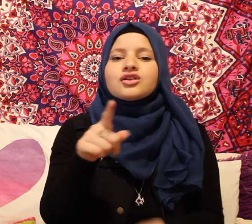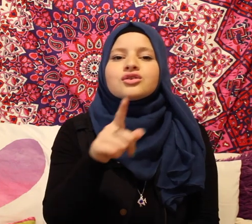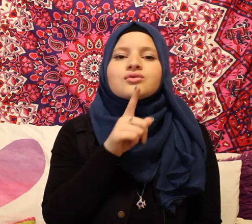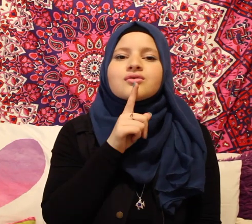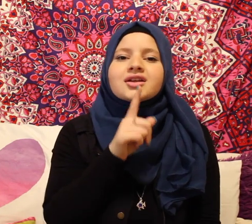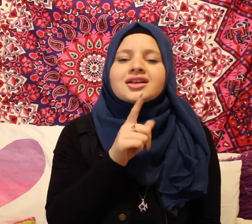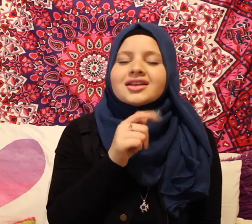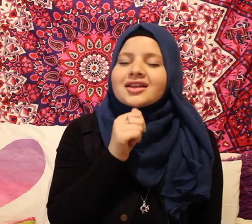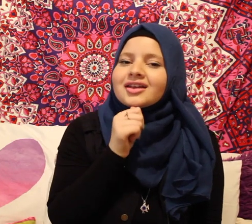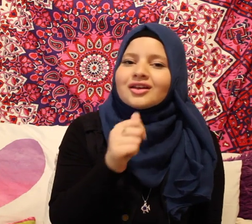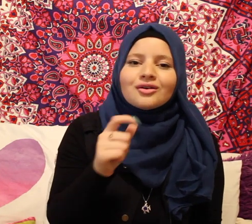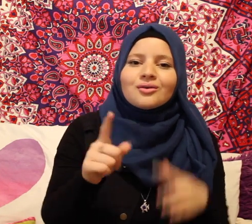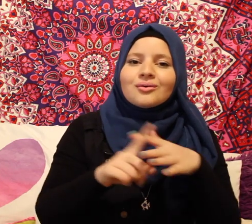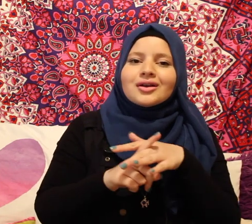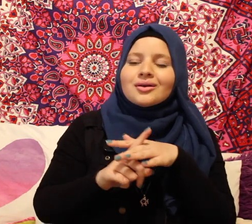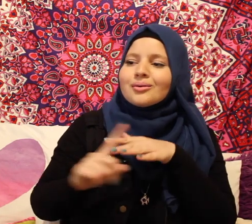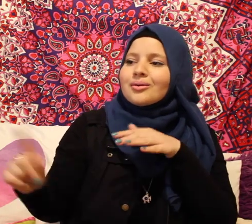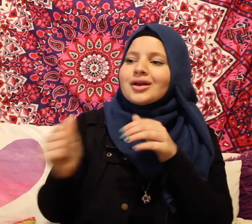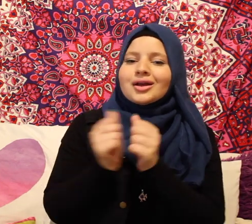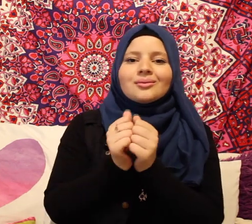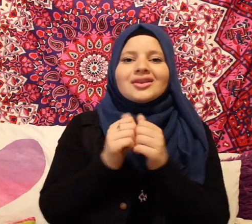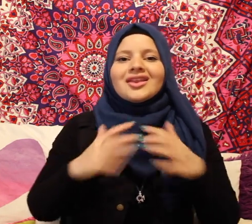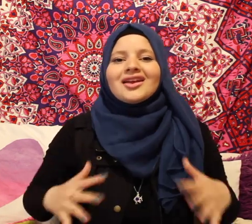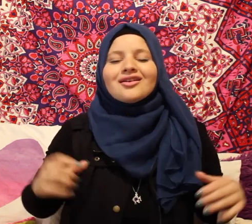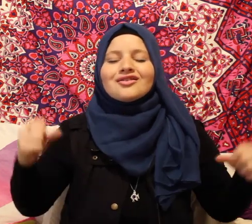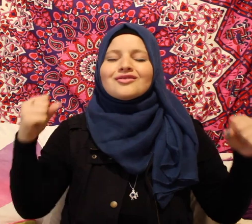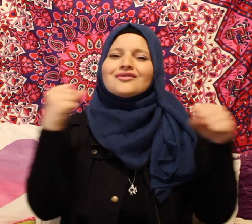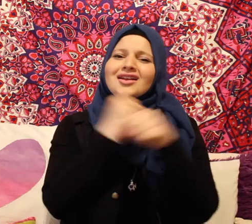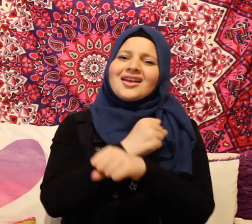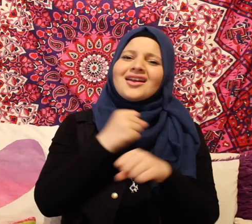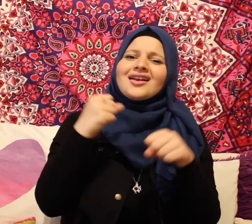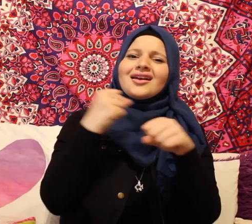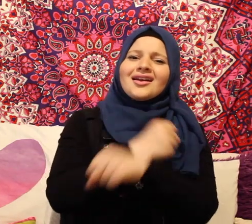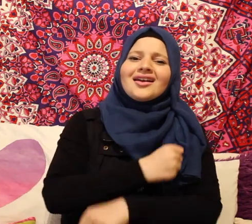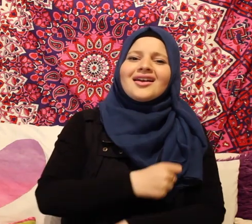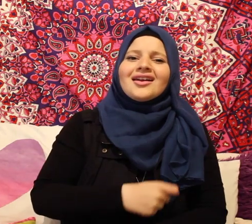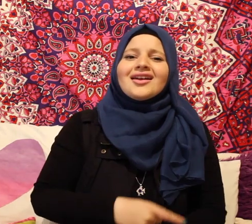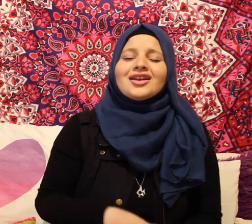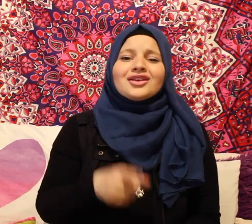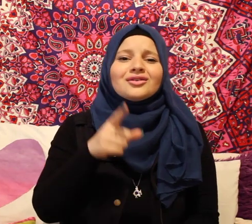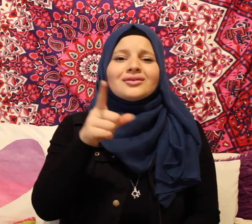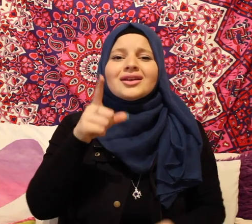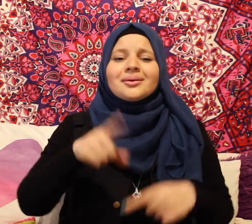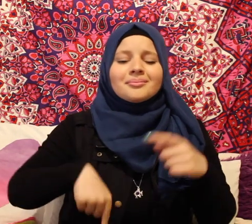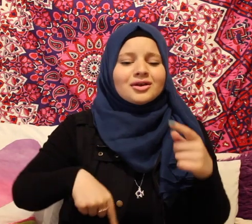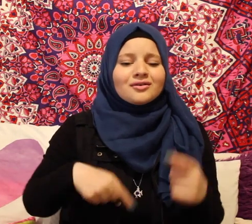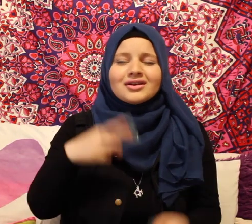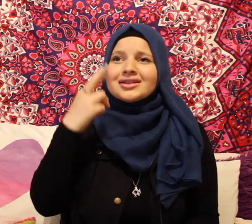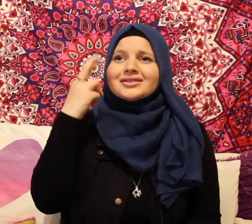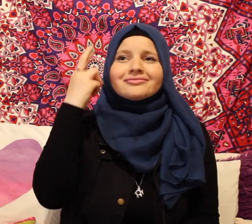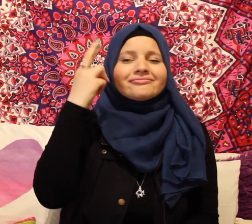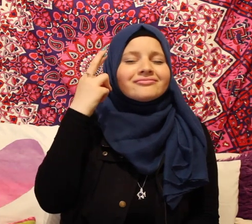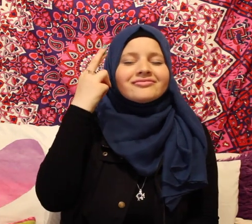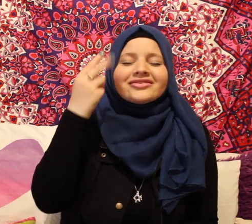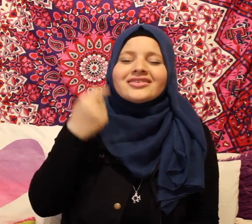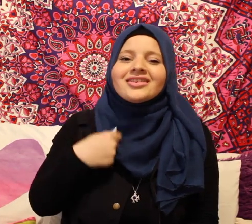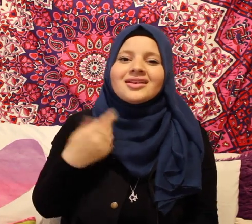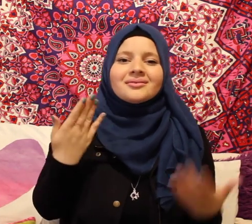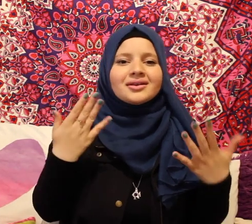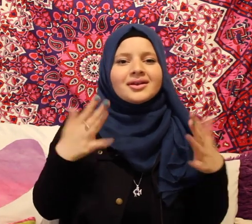You really ain't going nowhere without a fight You can't be reasoned with them, don't